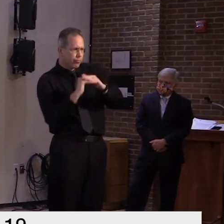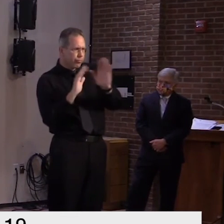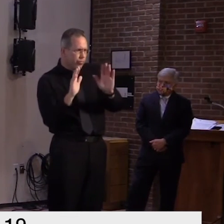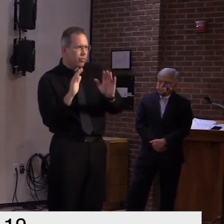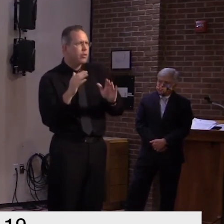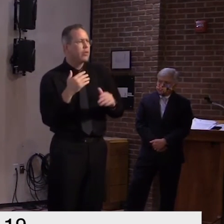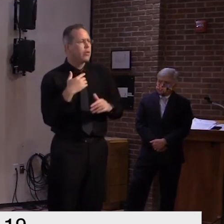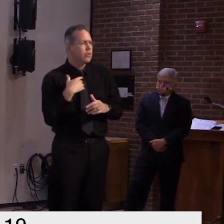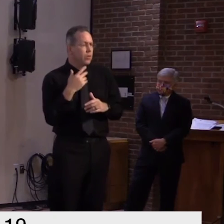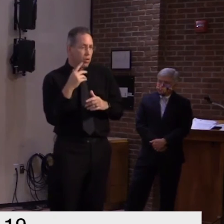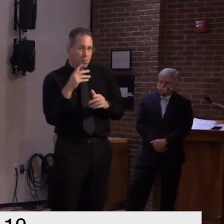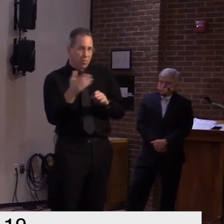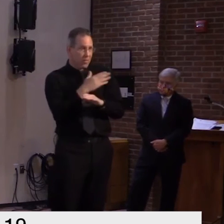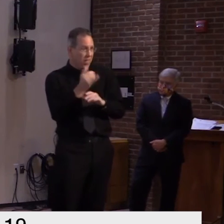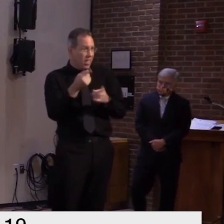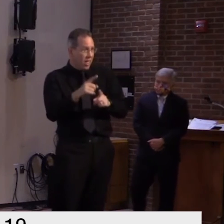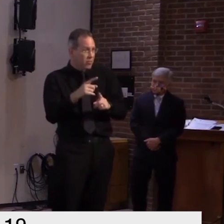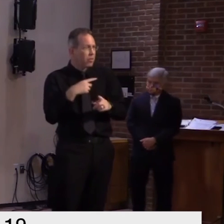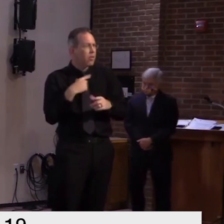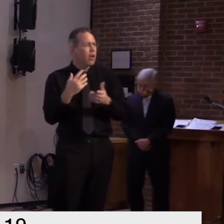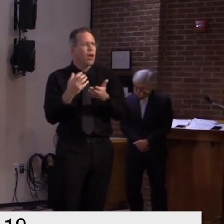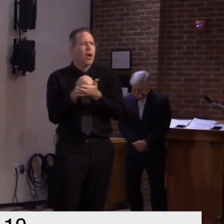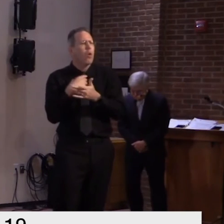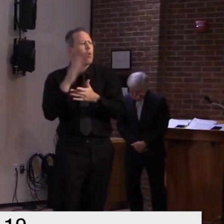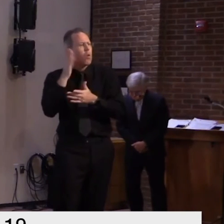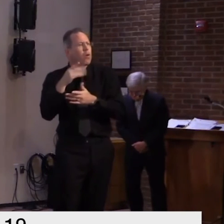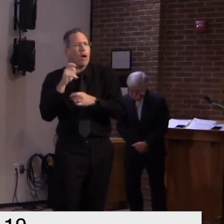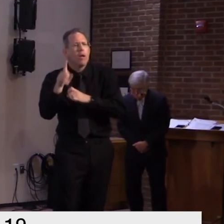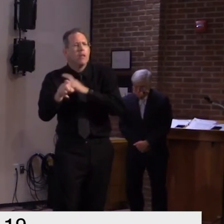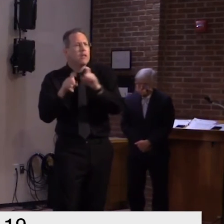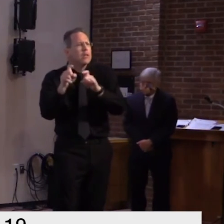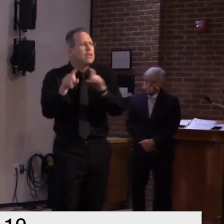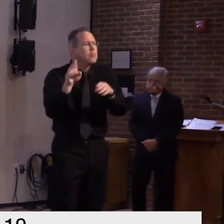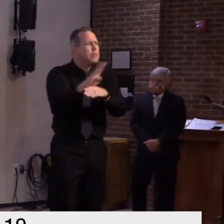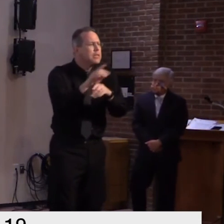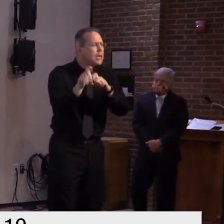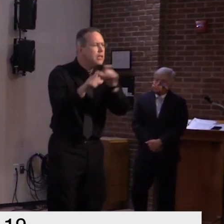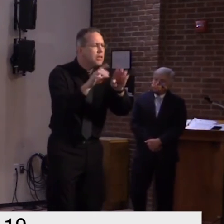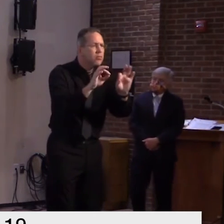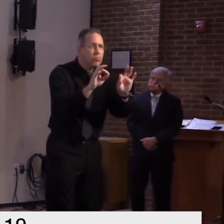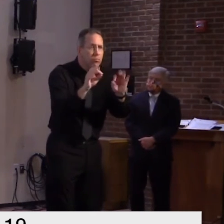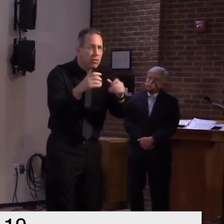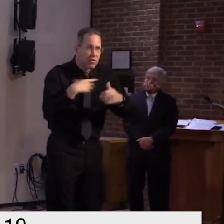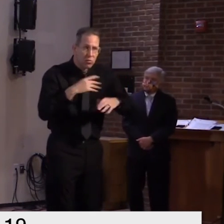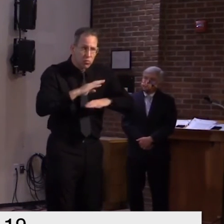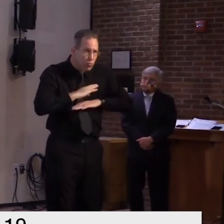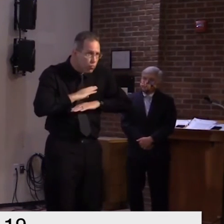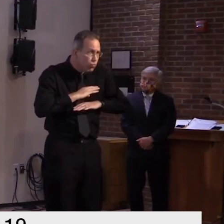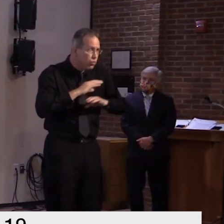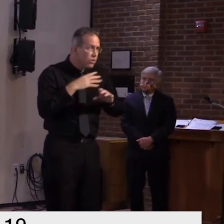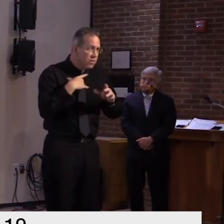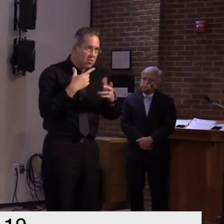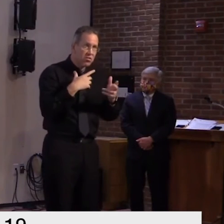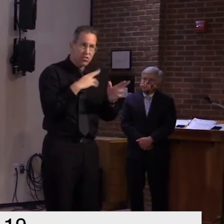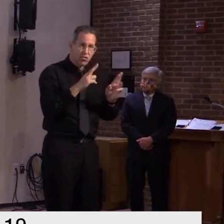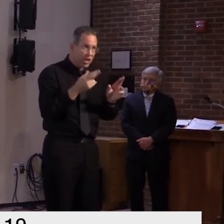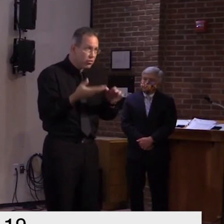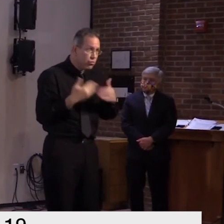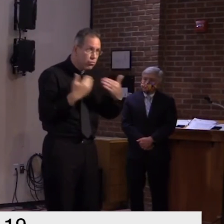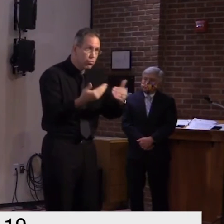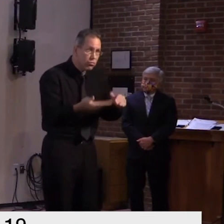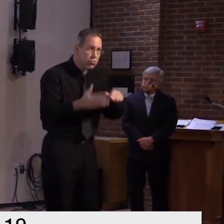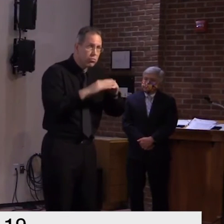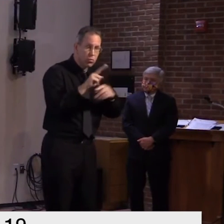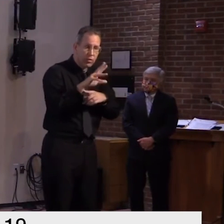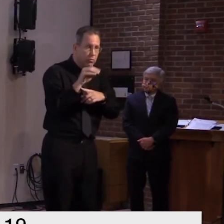know an on the ground response uh to whether we should we shouldn't uh and get their input uh and to have them